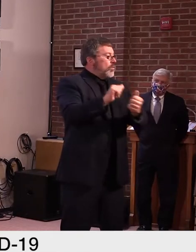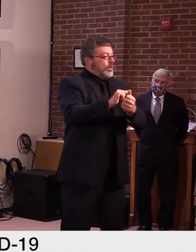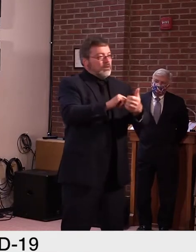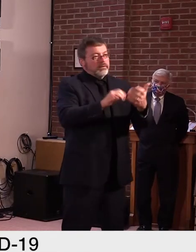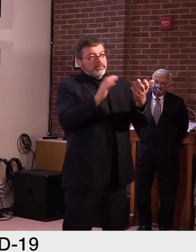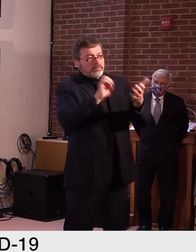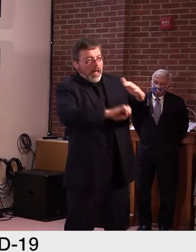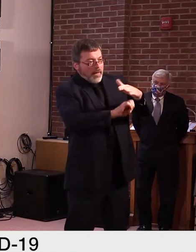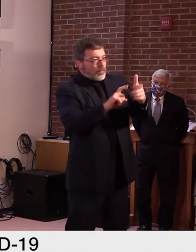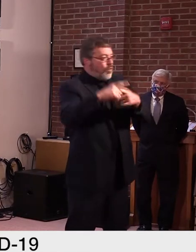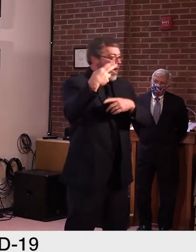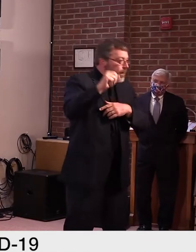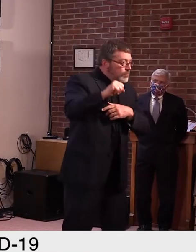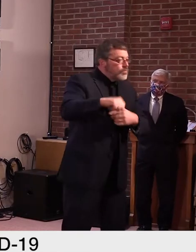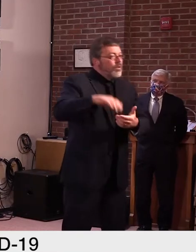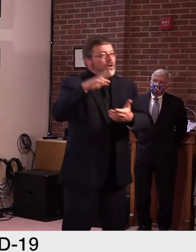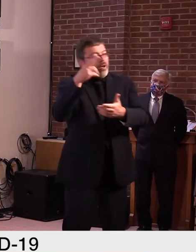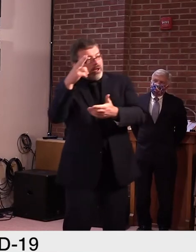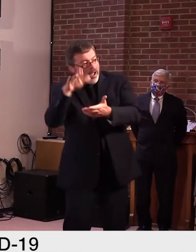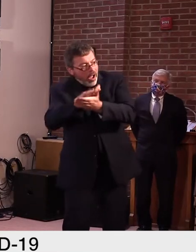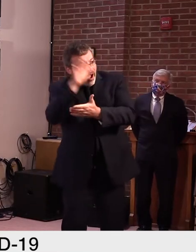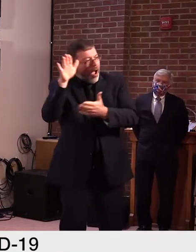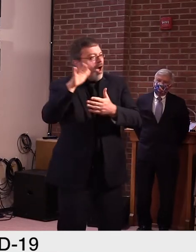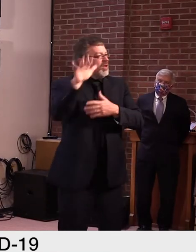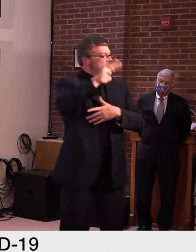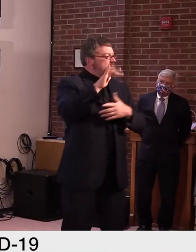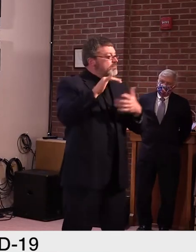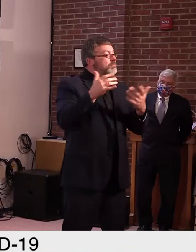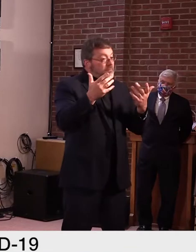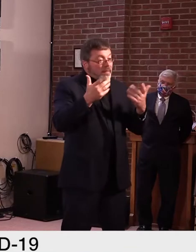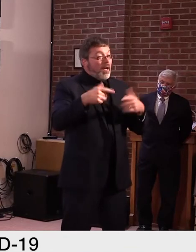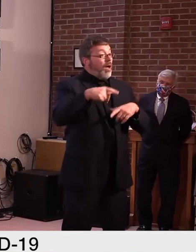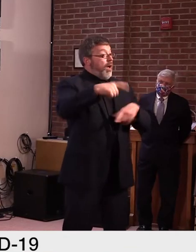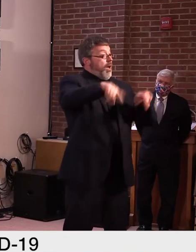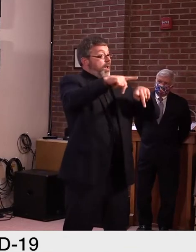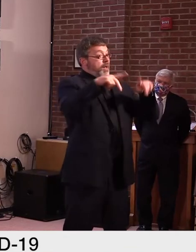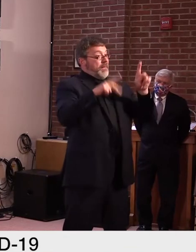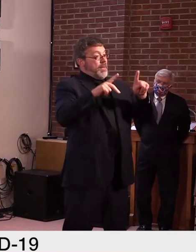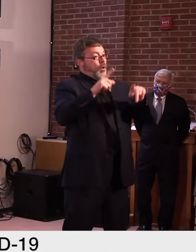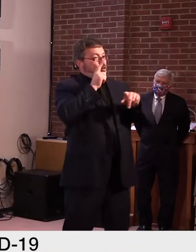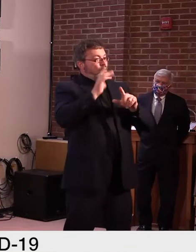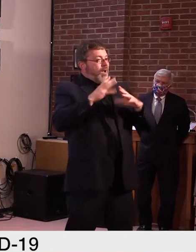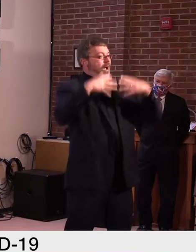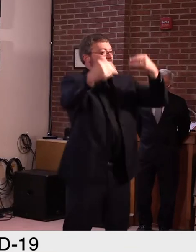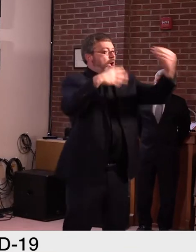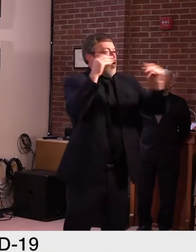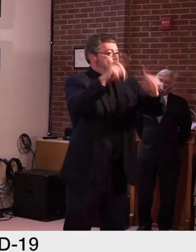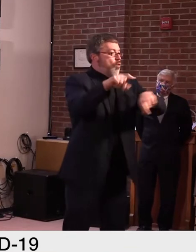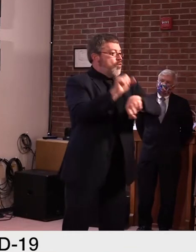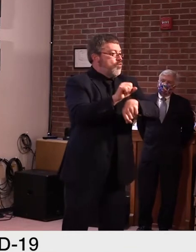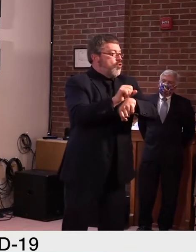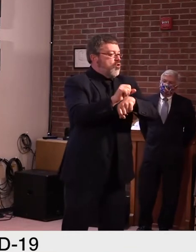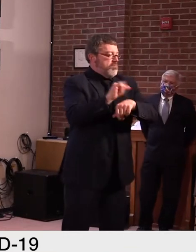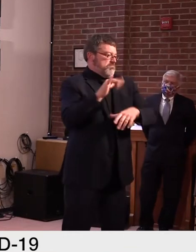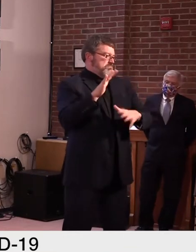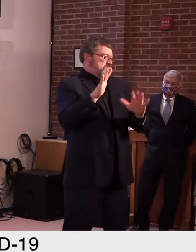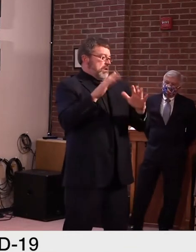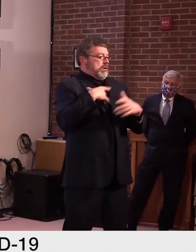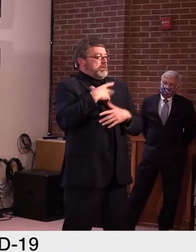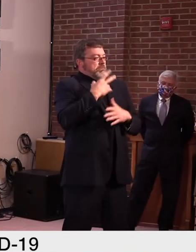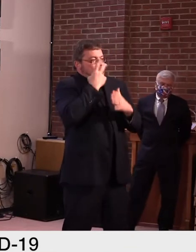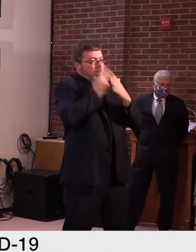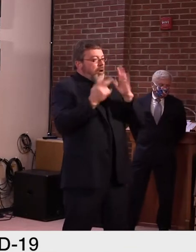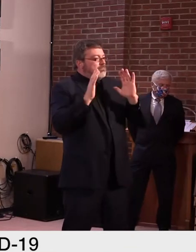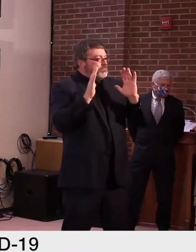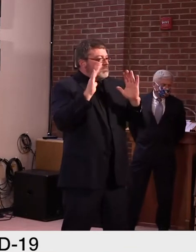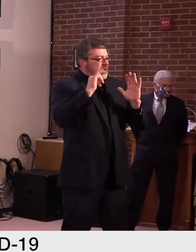potentially from parents being more mobile themselves as their children are in school, and our case trends as well. So that's all being picked up in the model. And